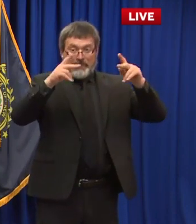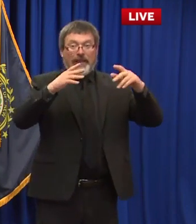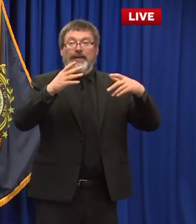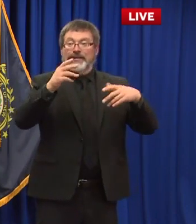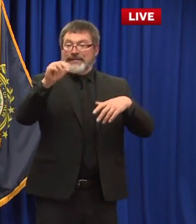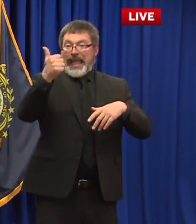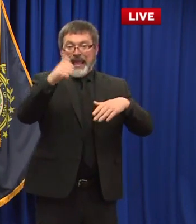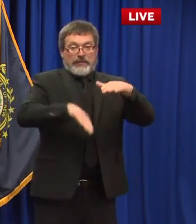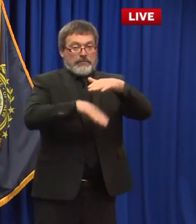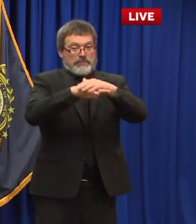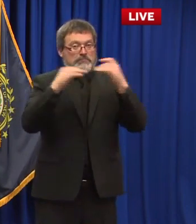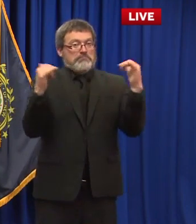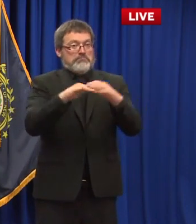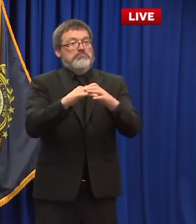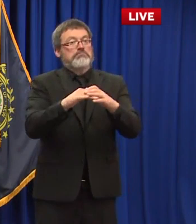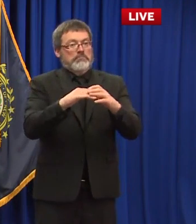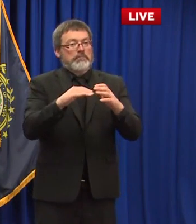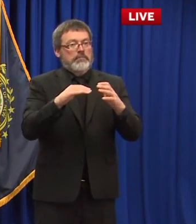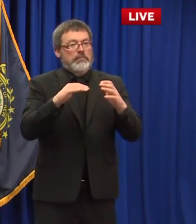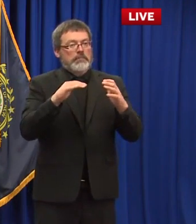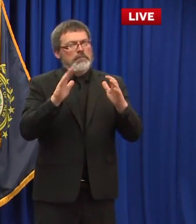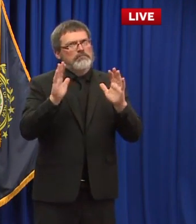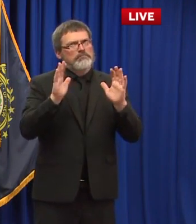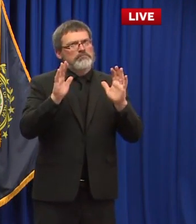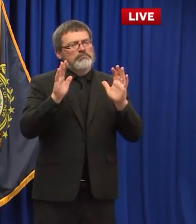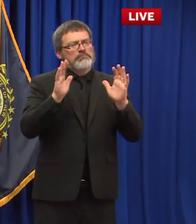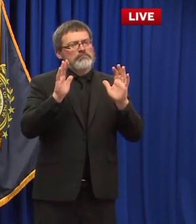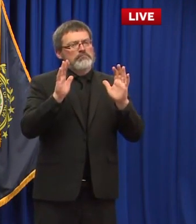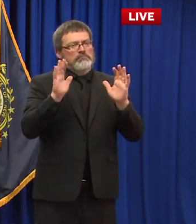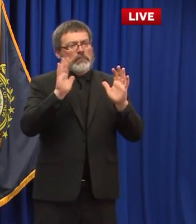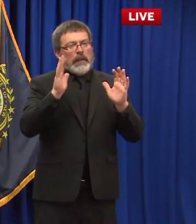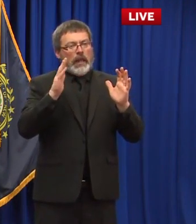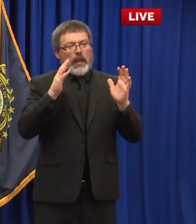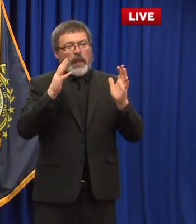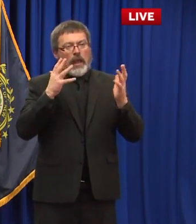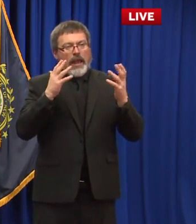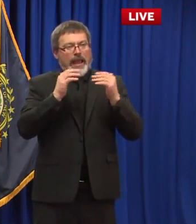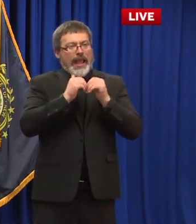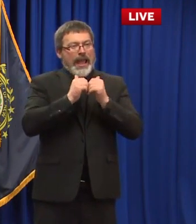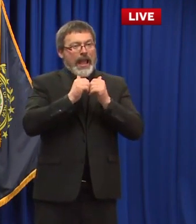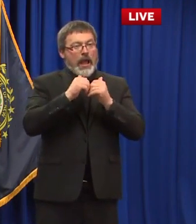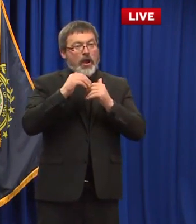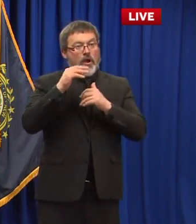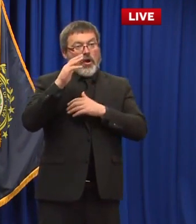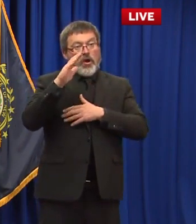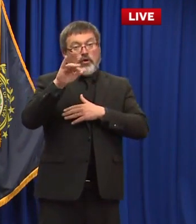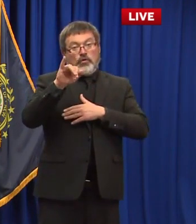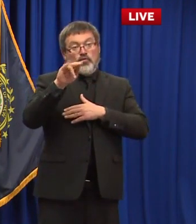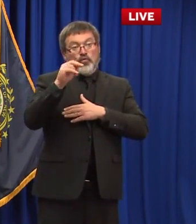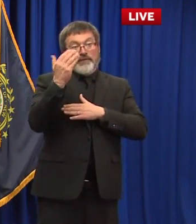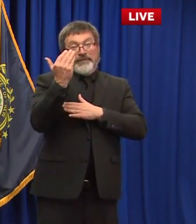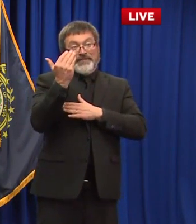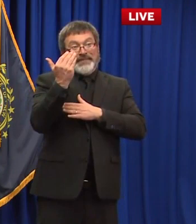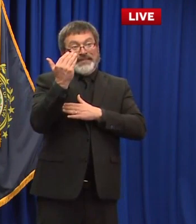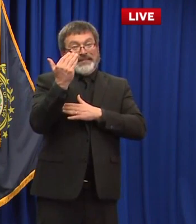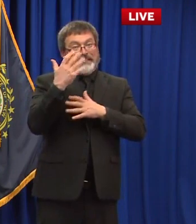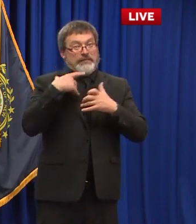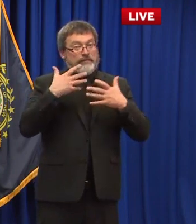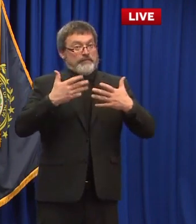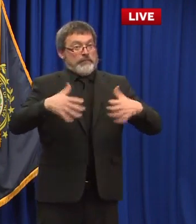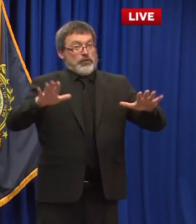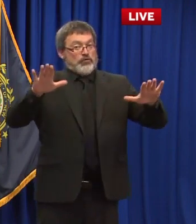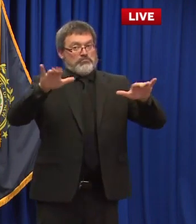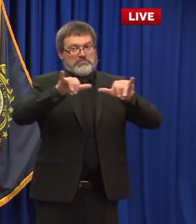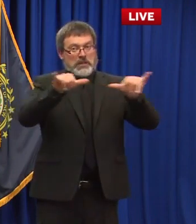it is not a firm by any means but it is our hope that when they stay at home order if we can get to the point on june 15th where that would go to some type of